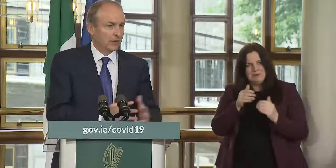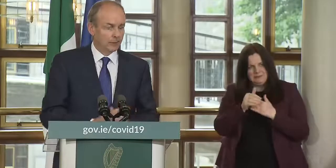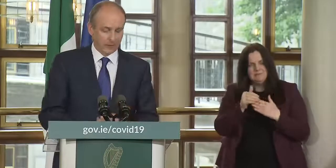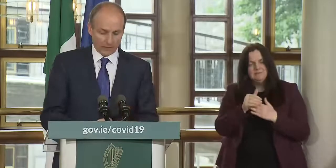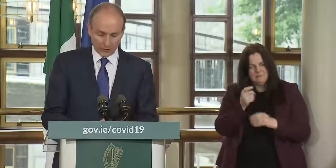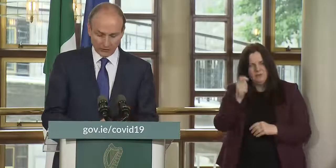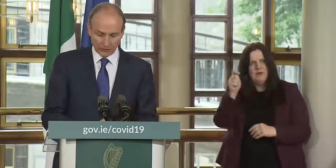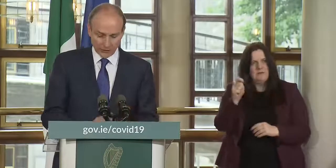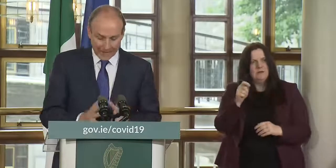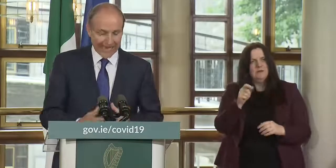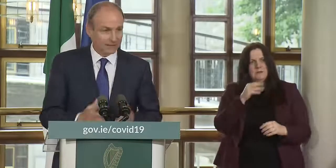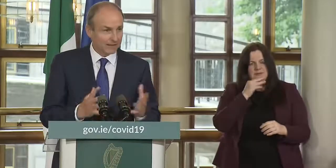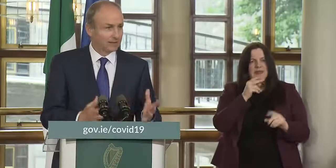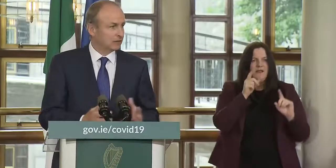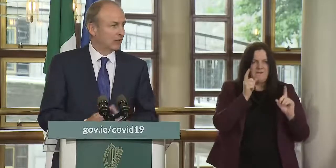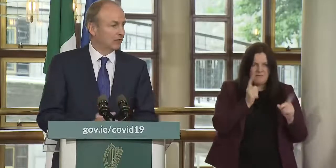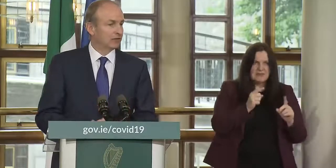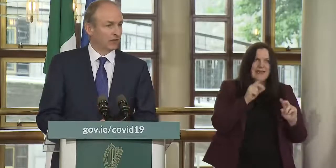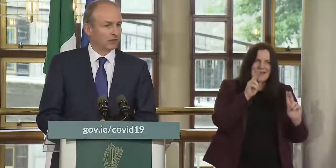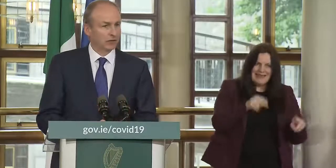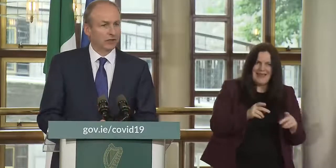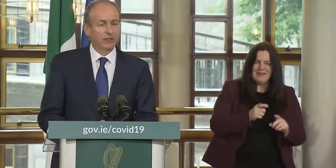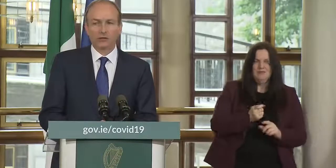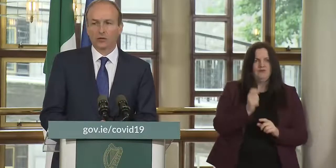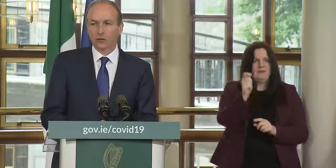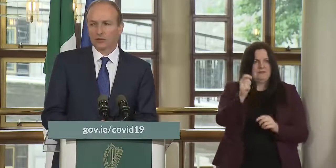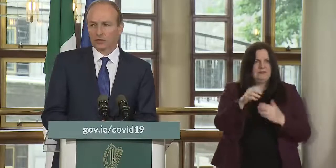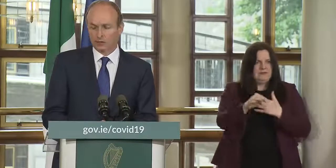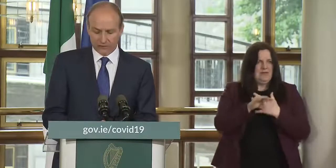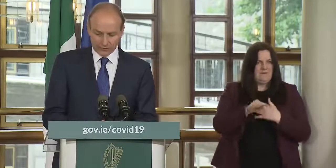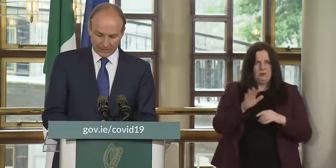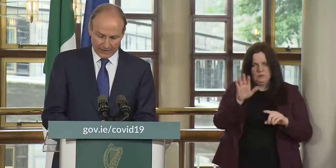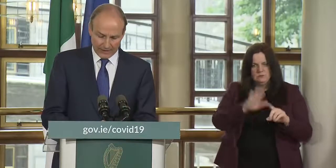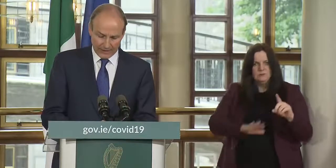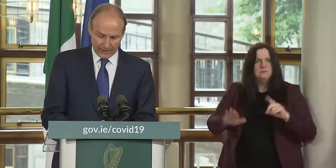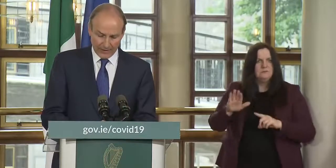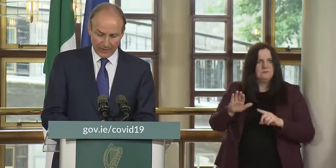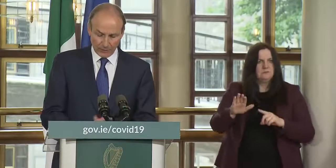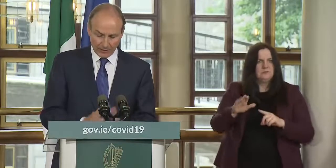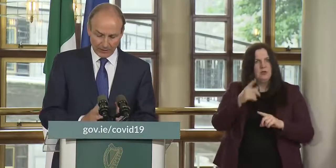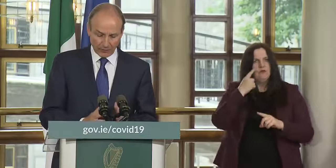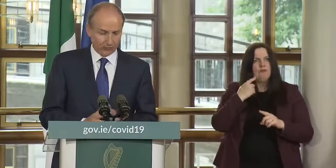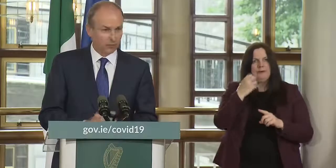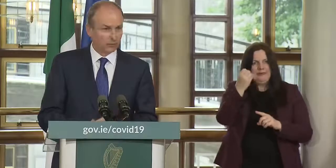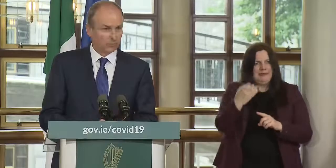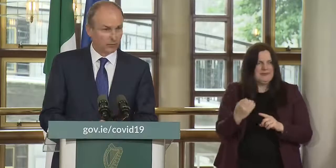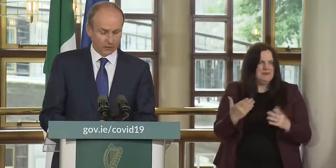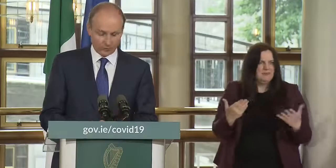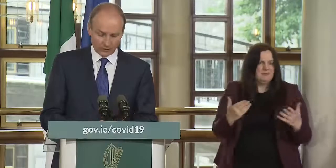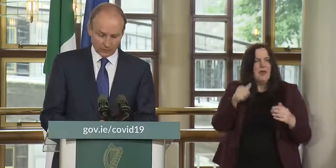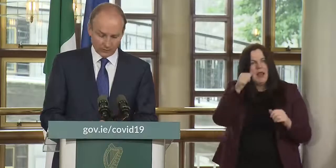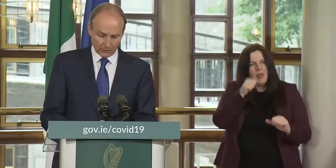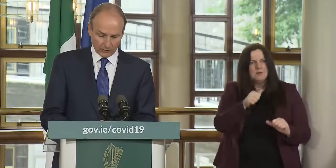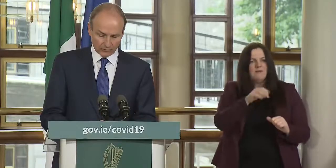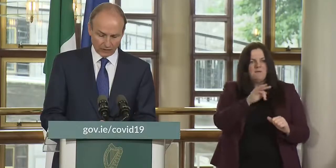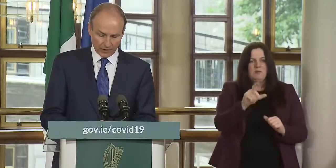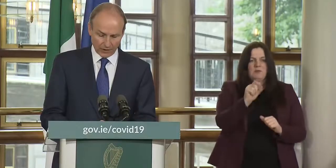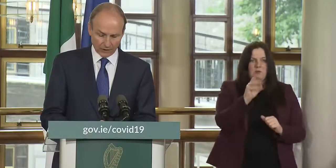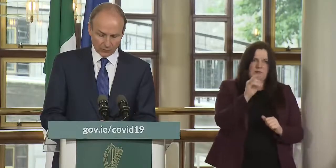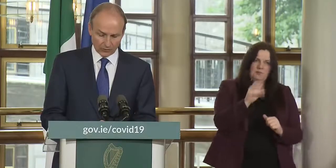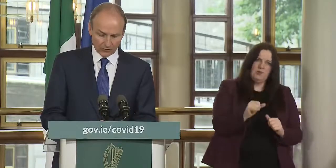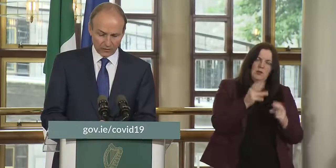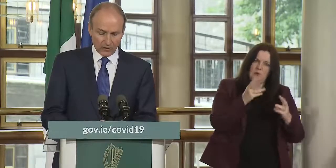would be advised that you can travel safely to those countries and that would be the advisory from the 20th of of